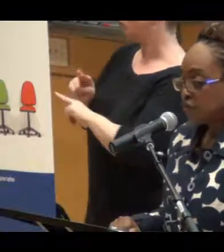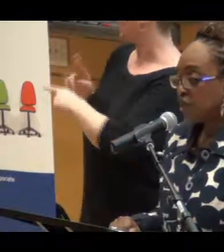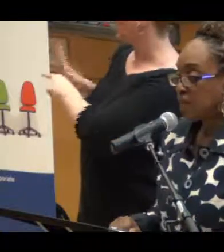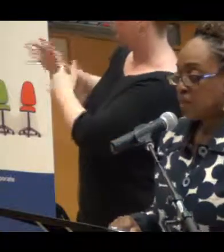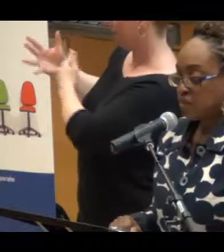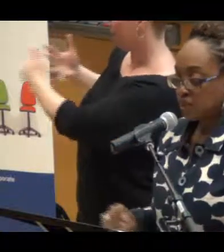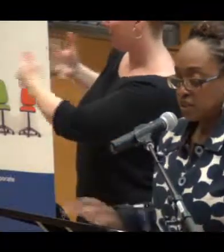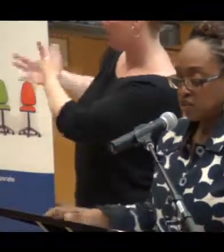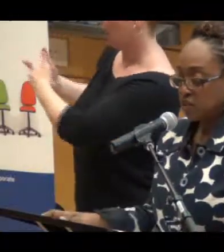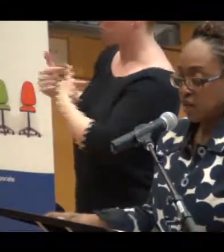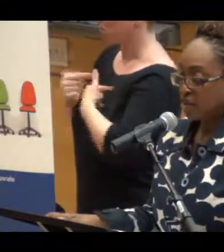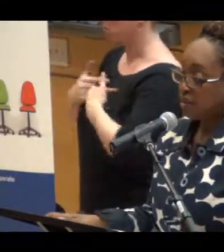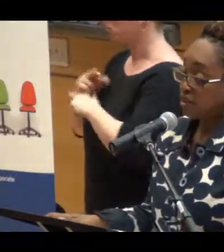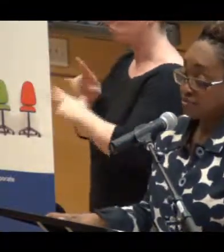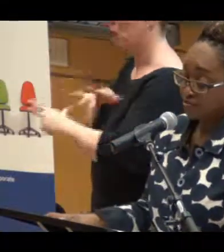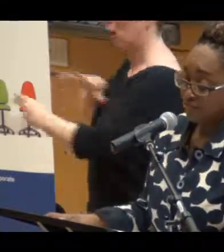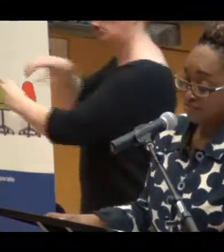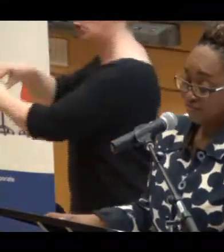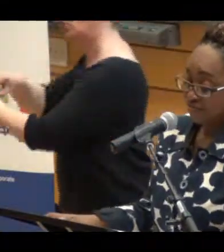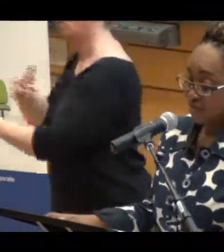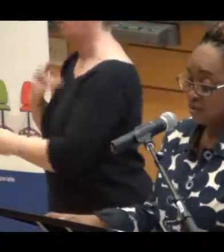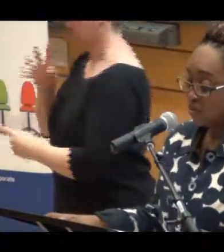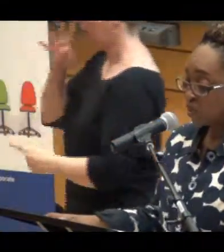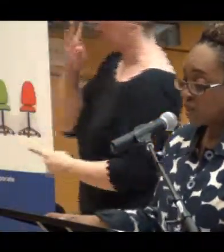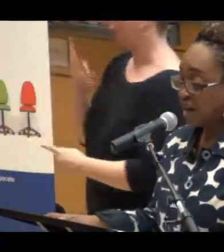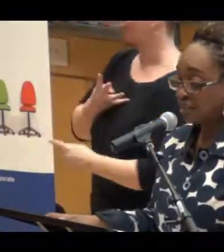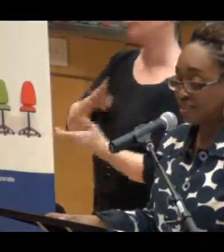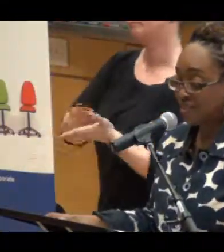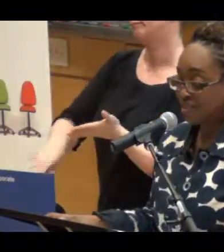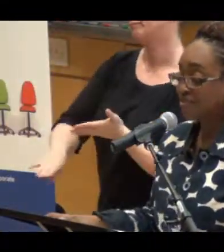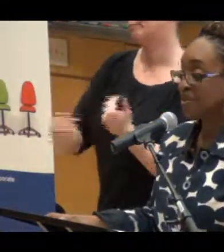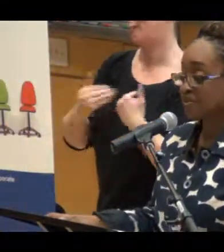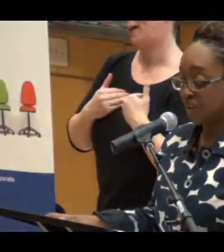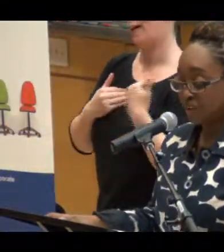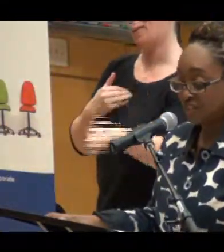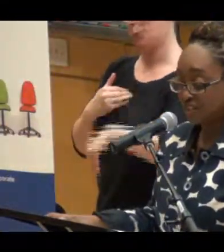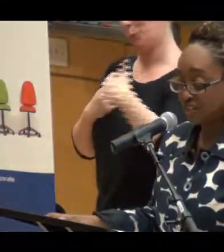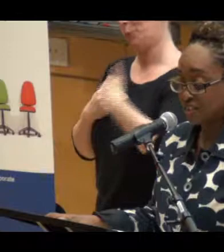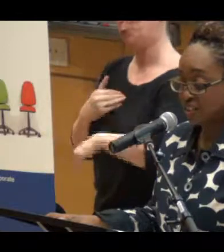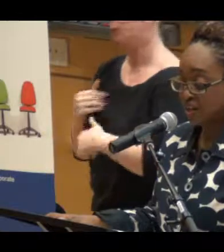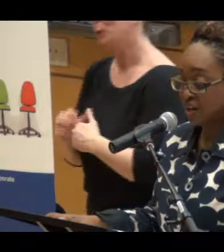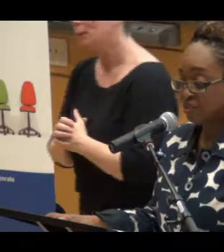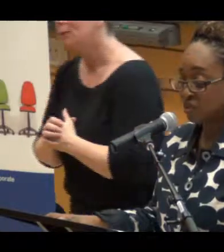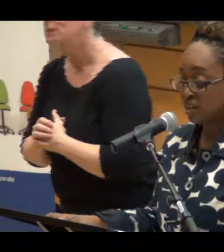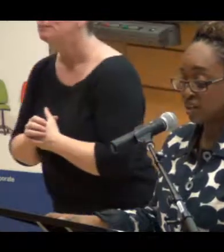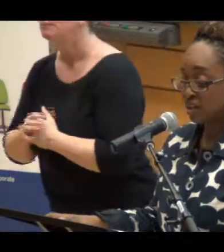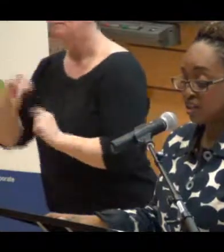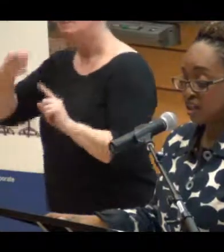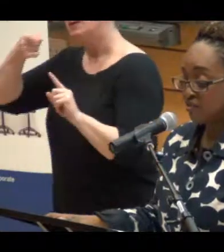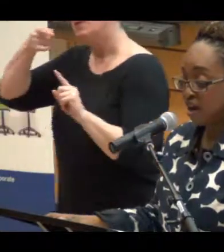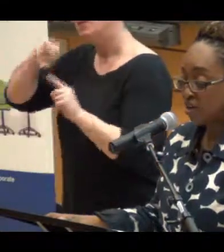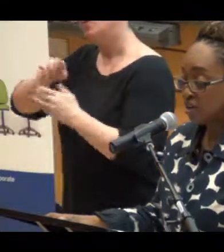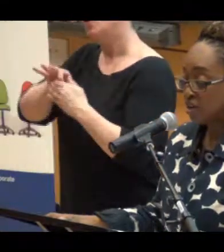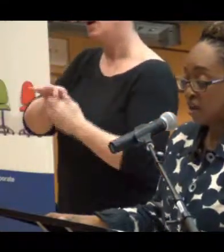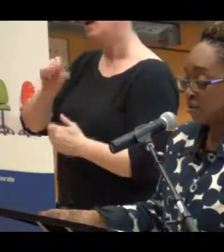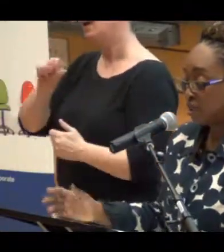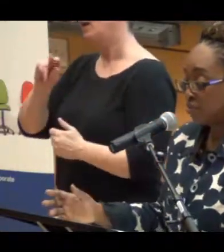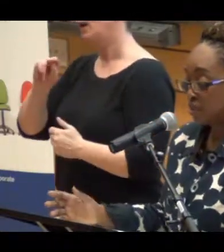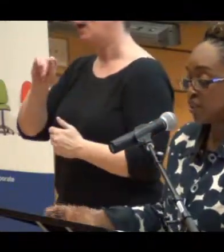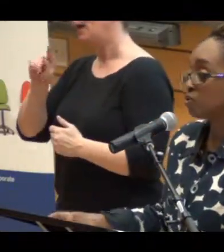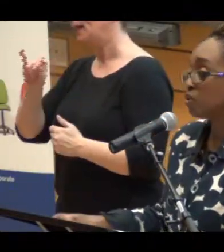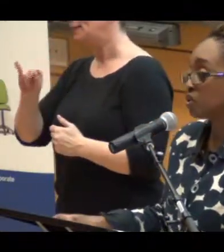As for the anti-racism strategy, what lies at the heart of this strategy is our understanding of how